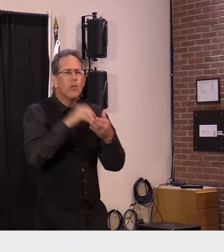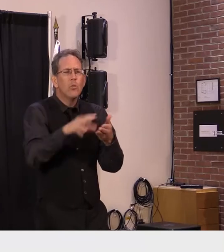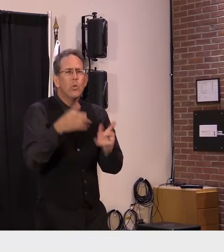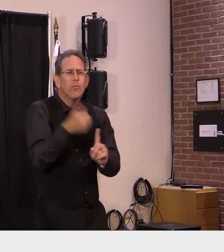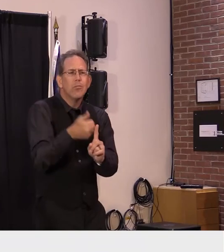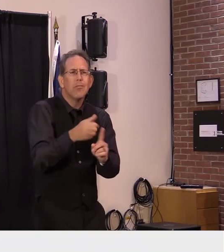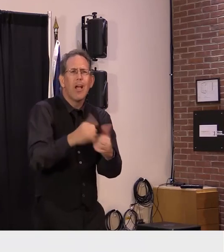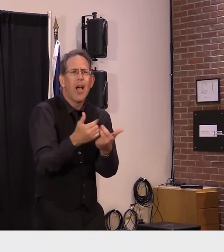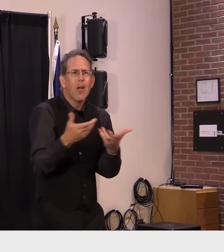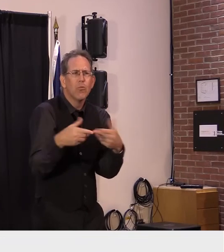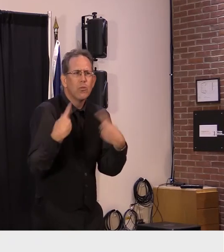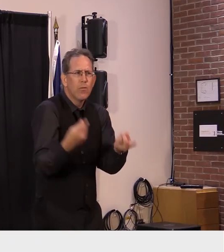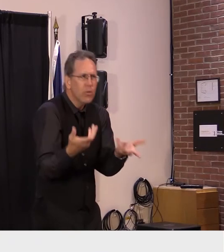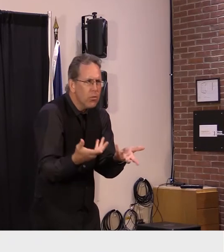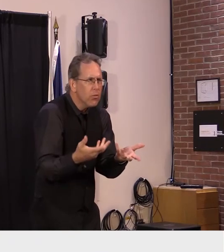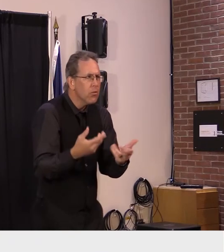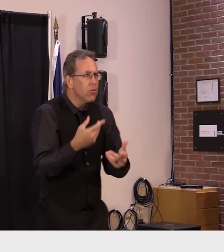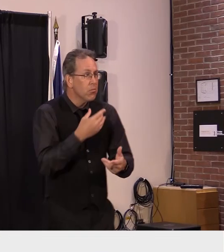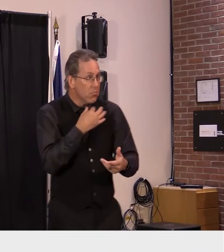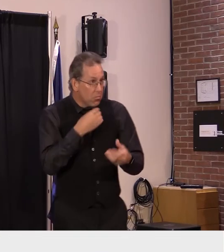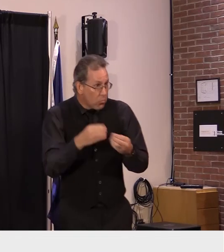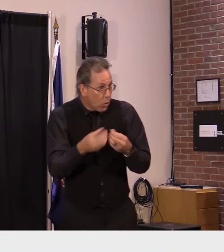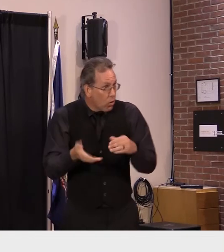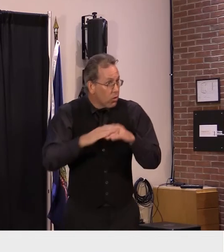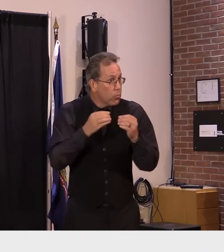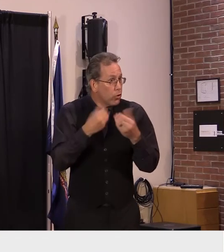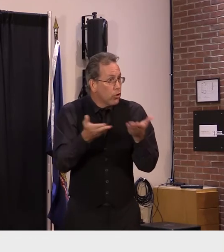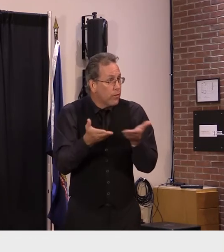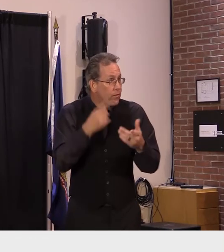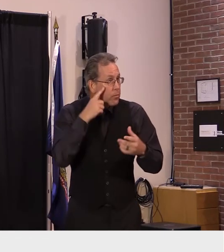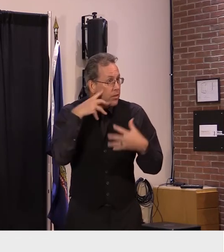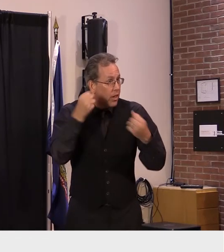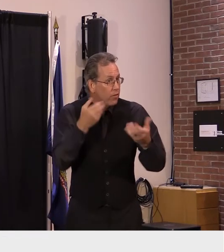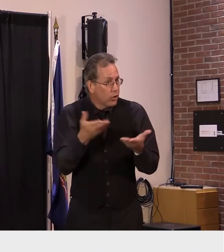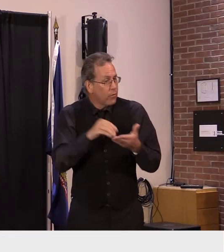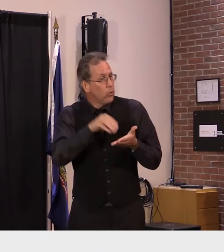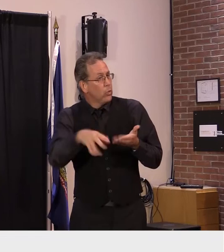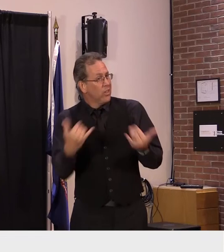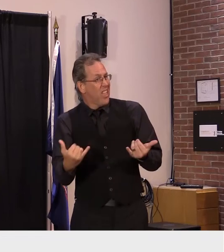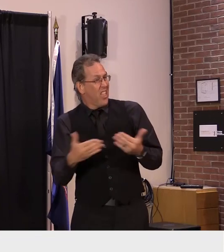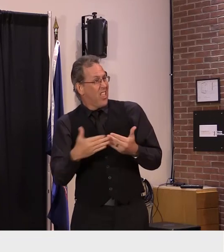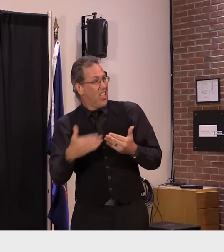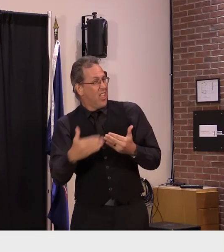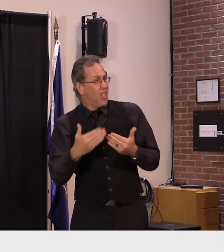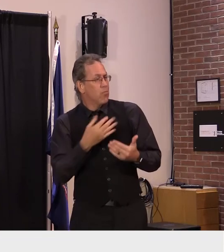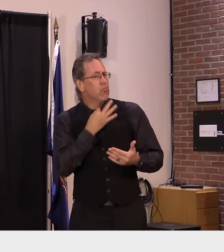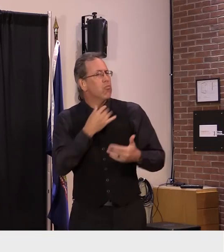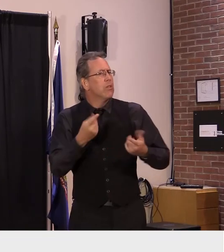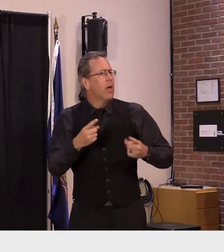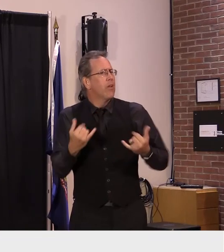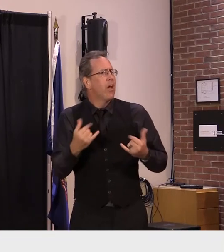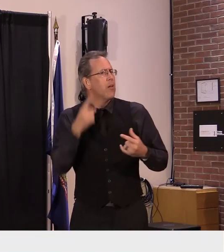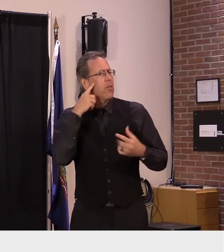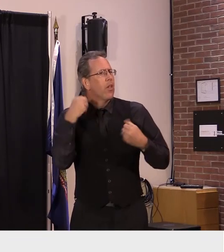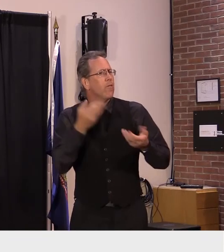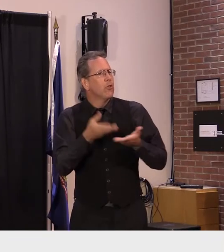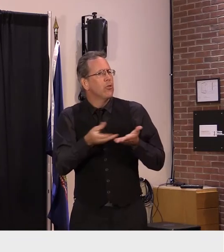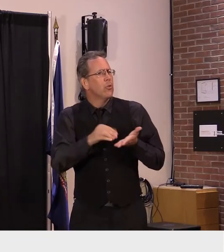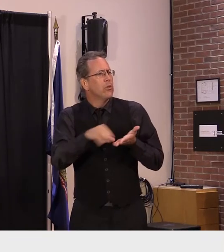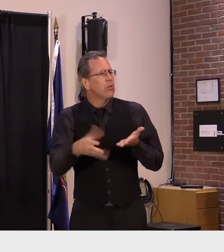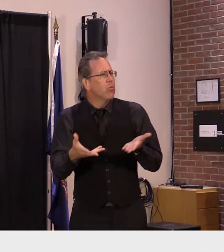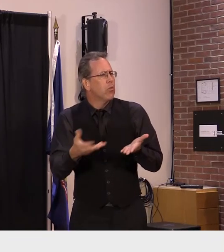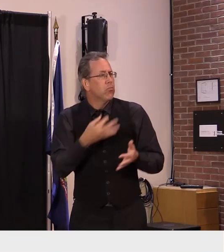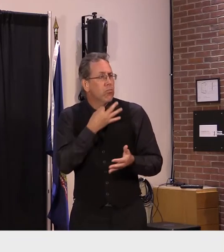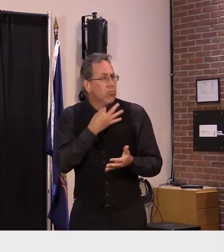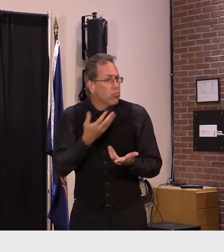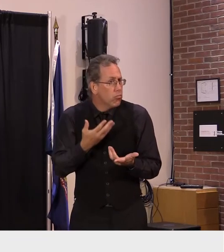you're having increased services in the coming year but in terms of right now how would you describe that how i would describe mental health